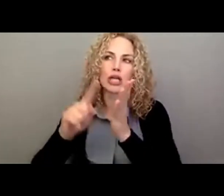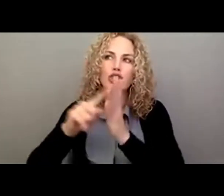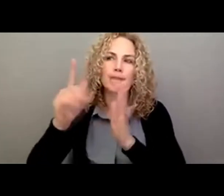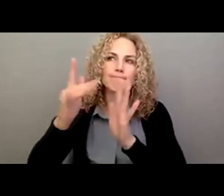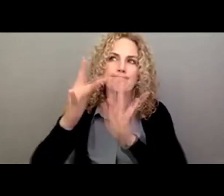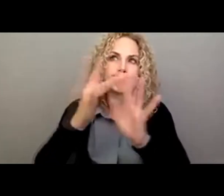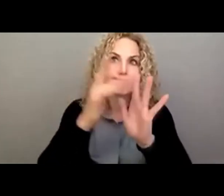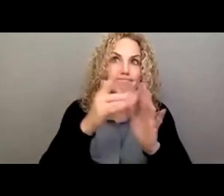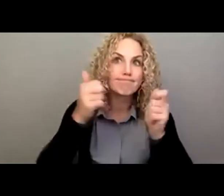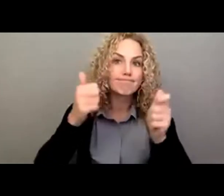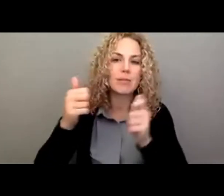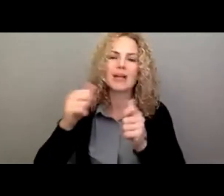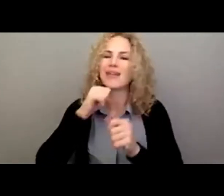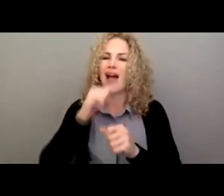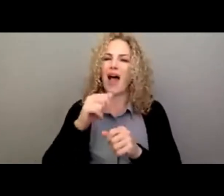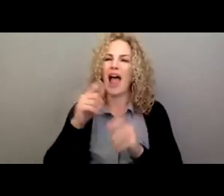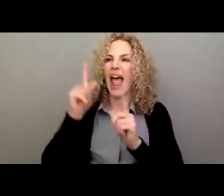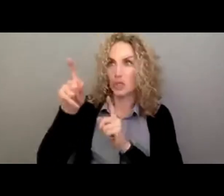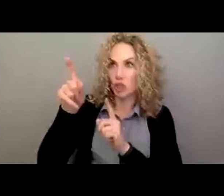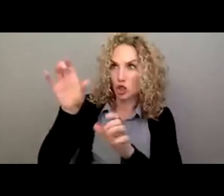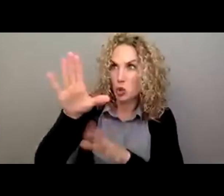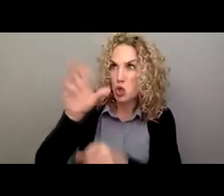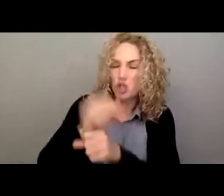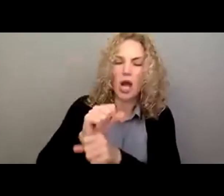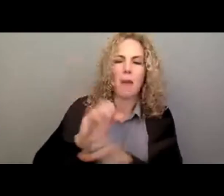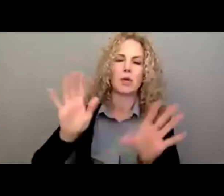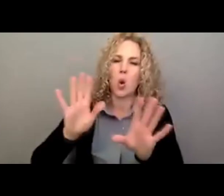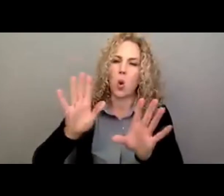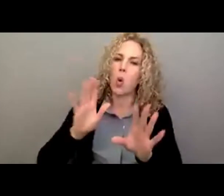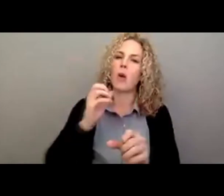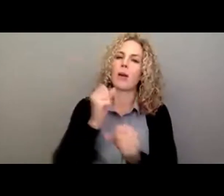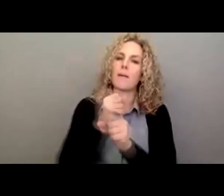sure they were doing their job to make sure that they were.